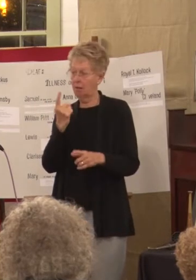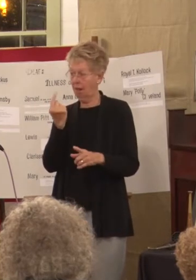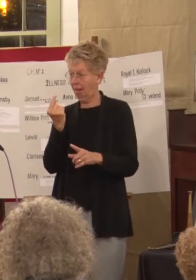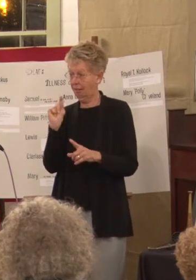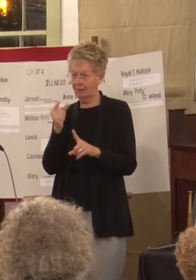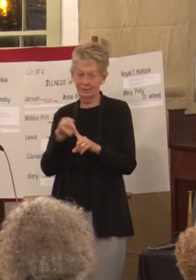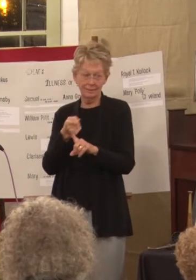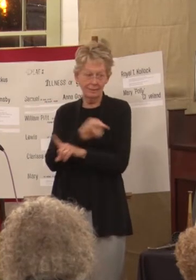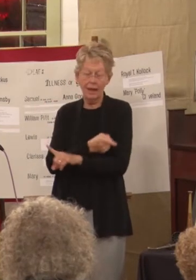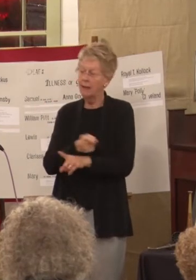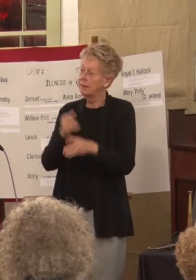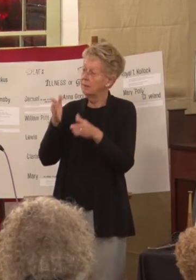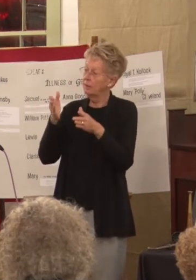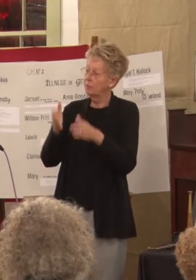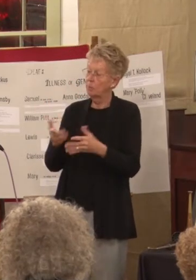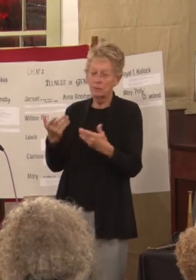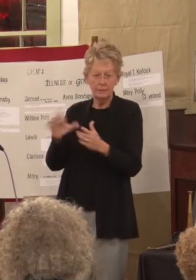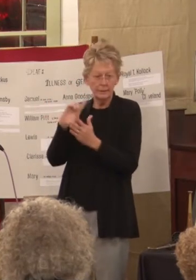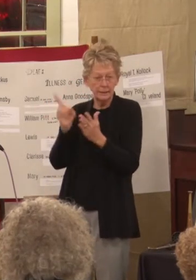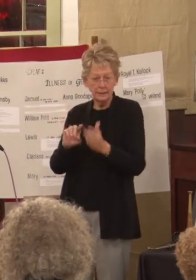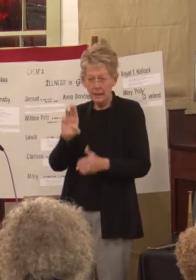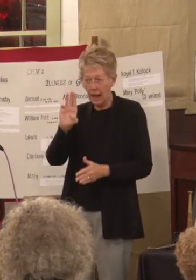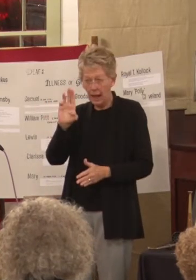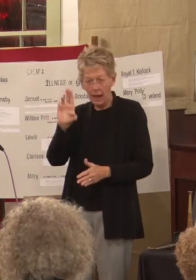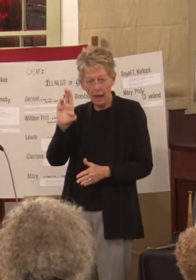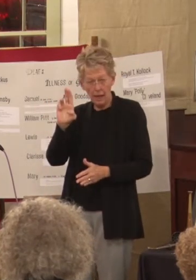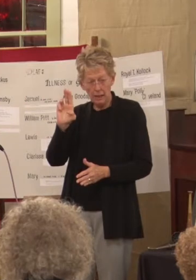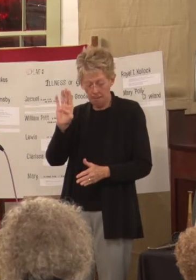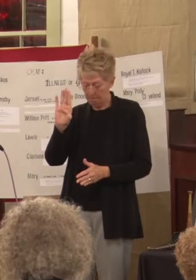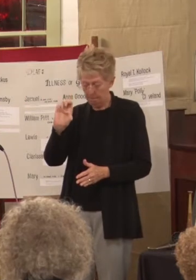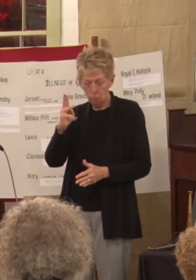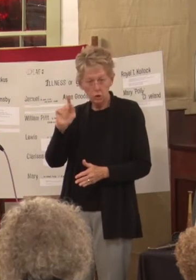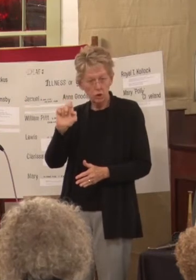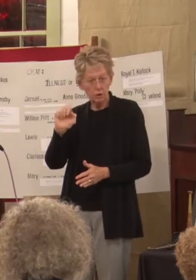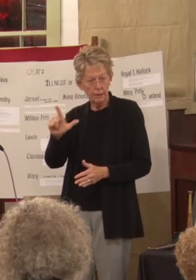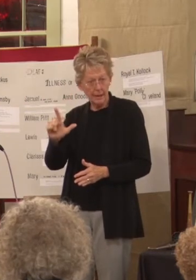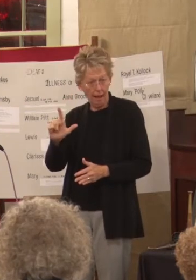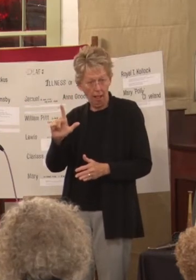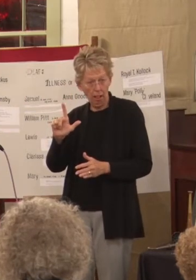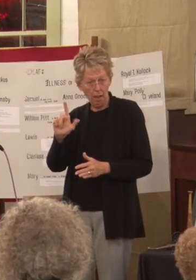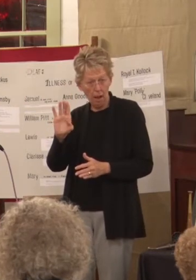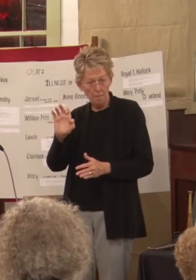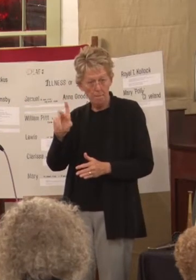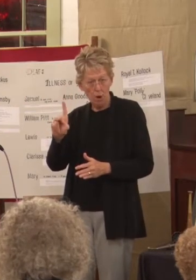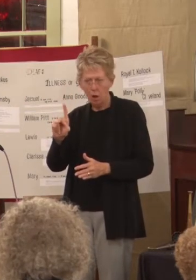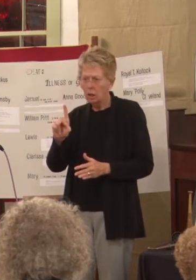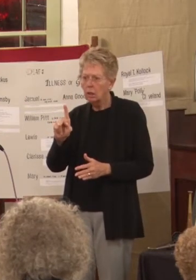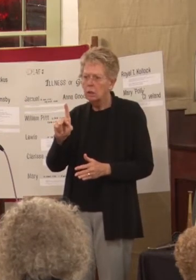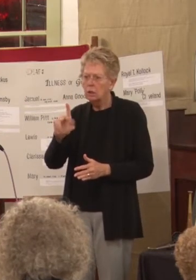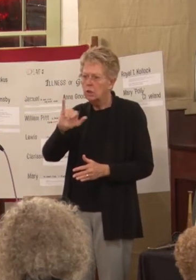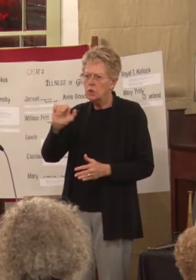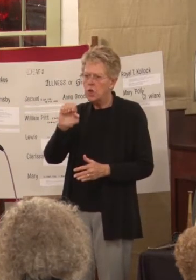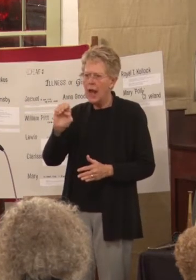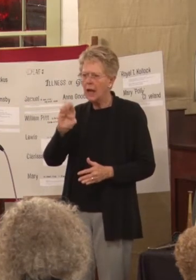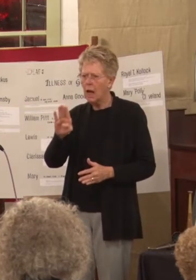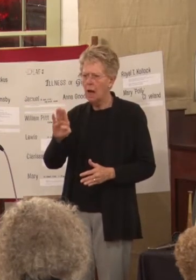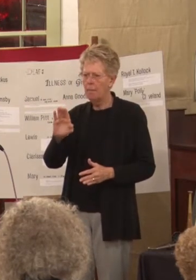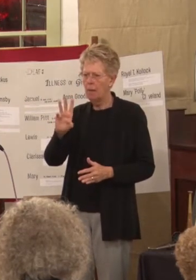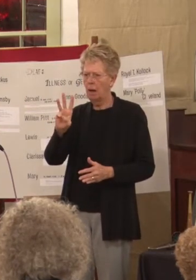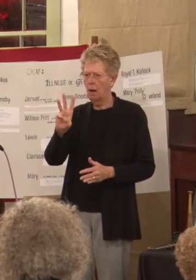person who designed Bushnell Park, Jacob Wilderman, anyway, he also taught at the American Asylum,